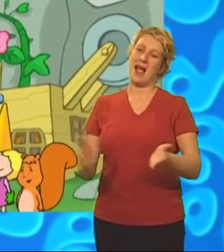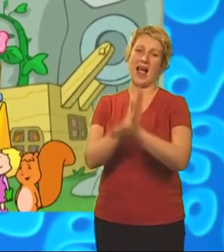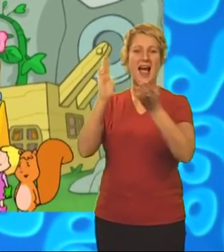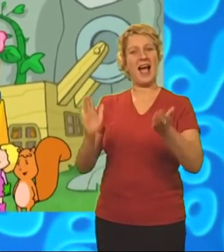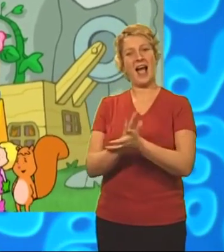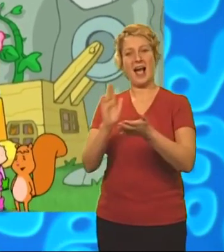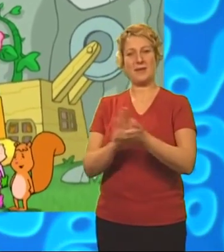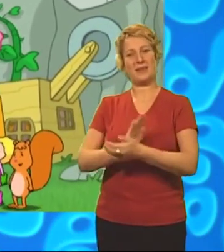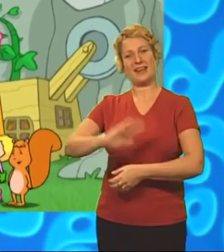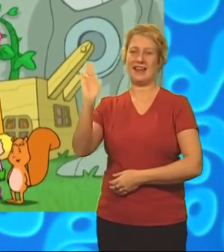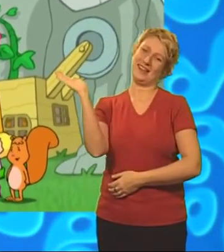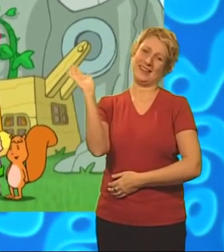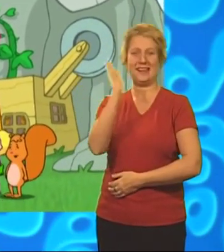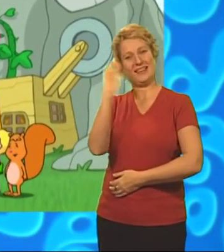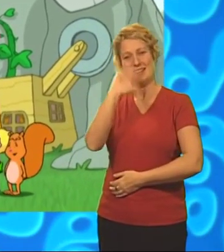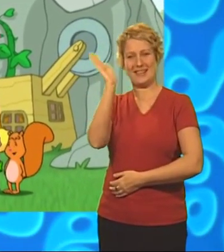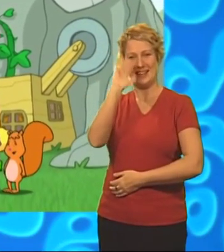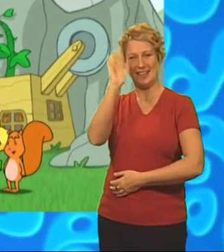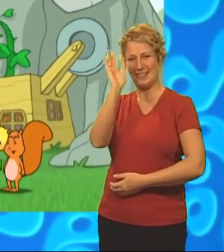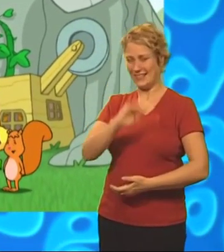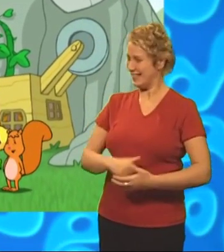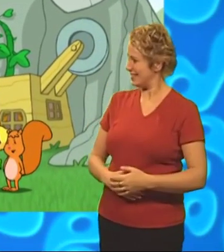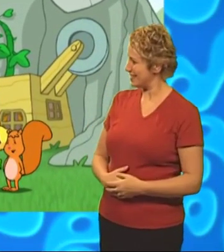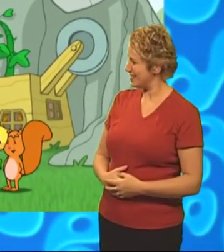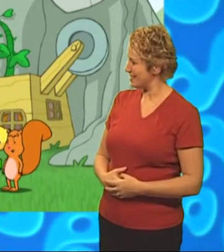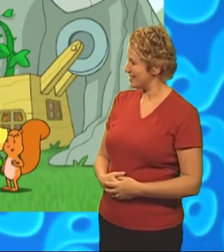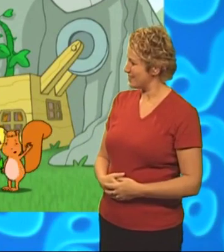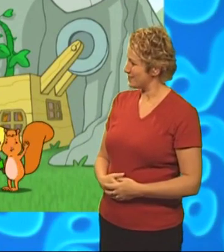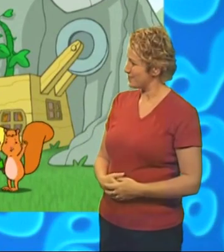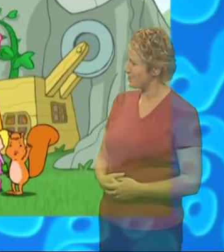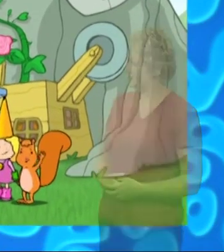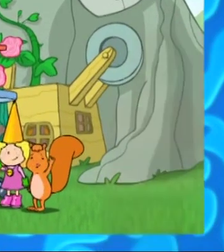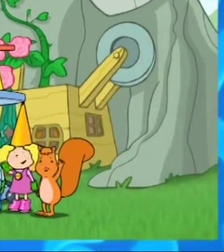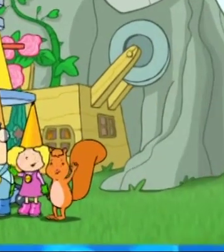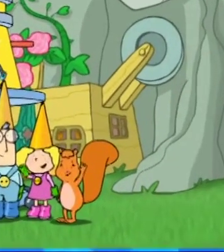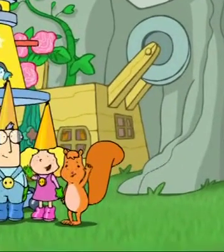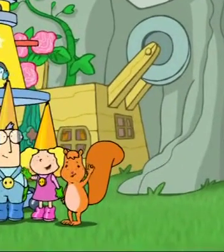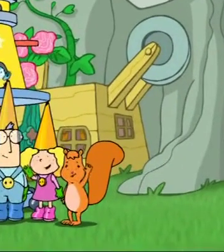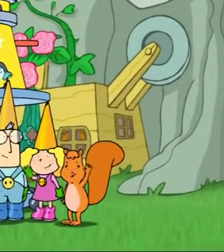everyone was very, very happy. Ta-da! Bye!